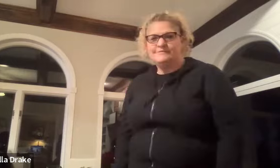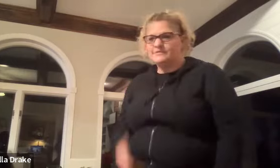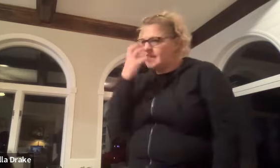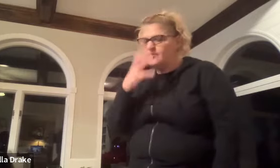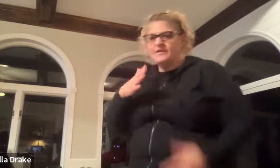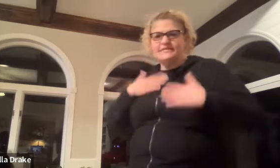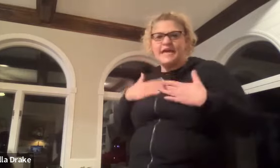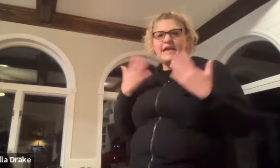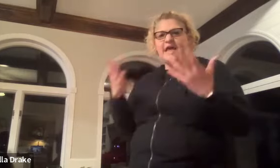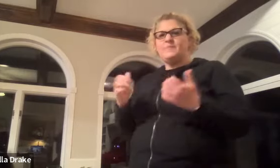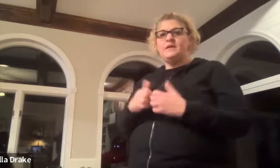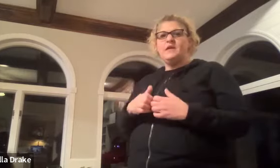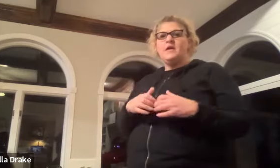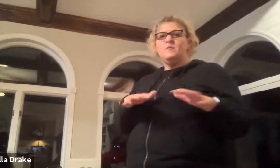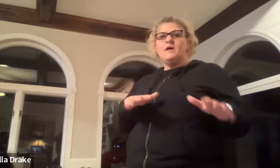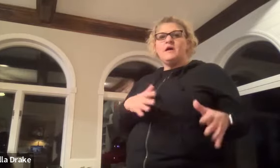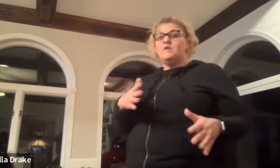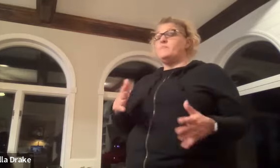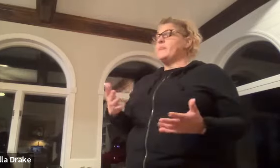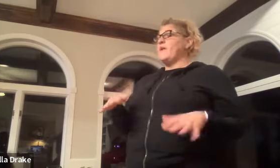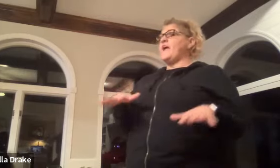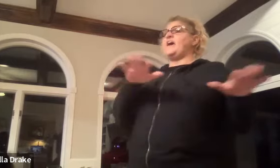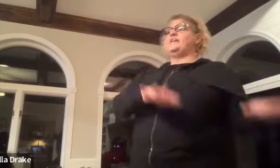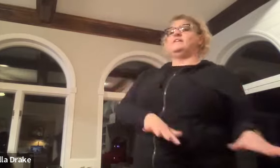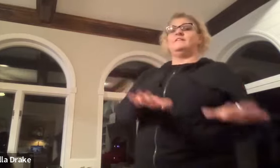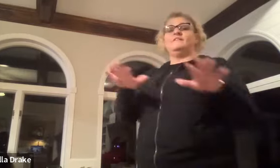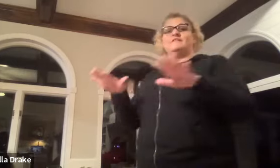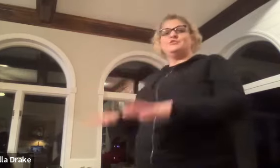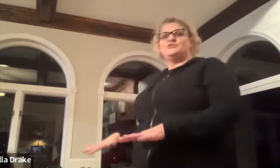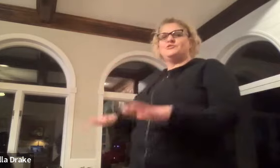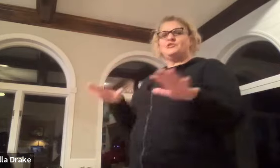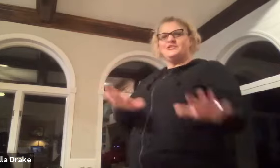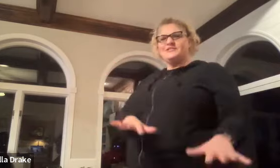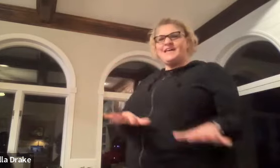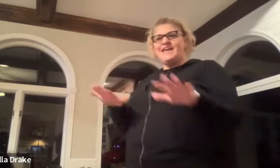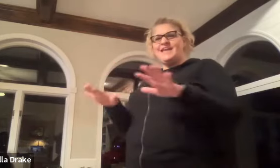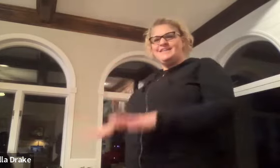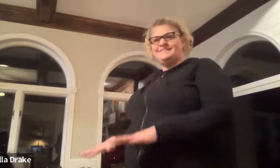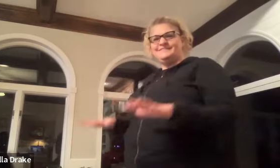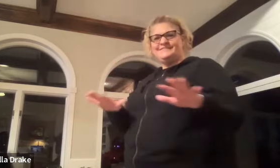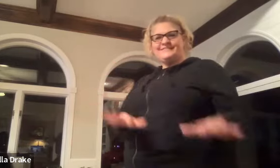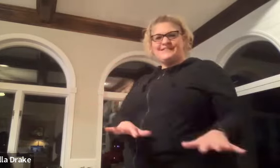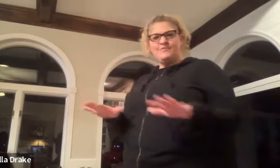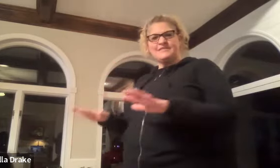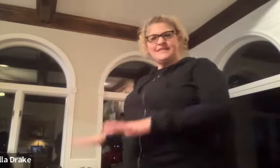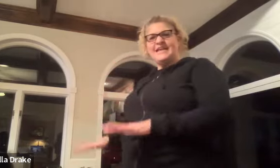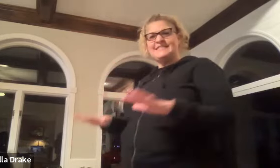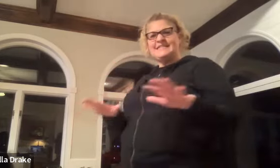angry sad happy um i had a chill day i was lazy